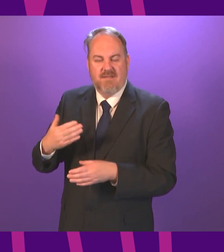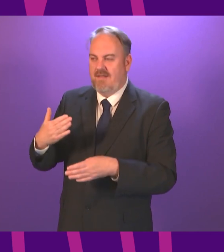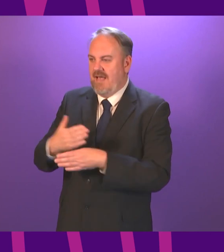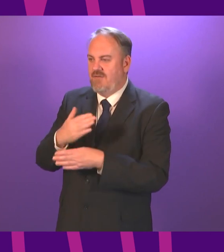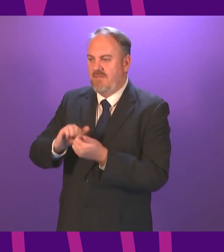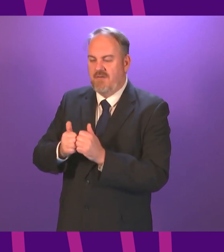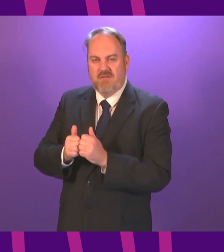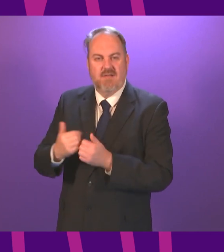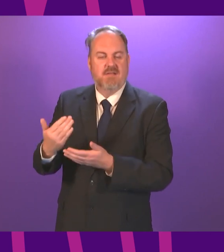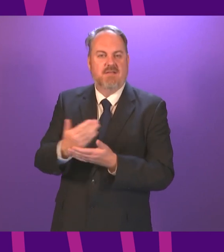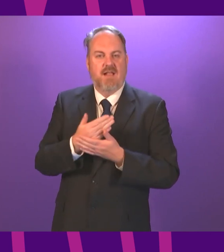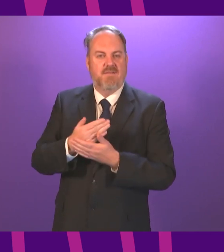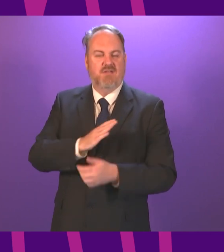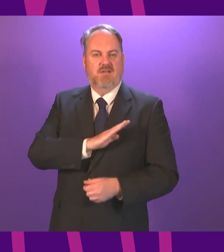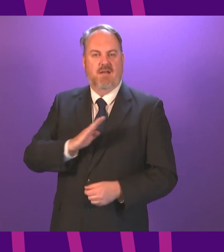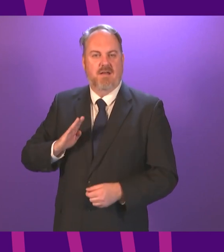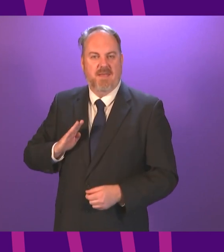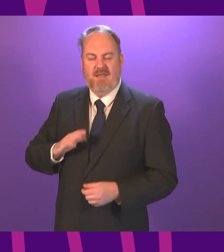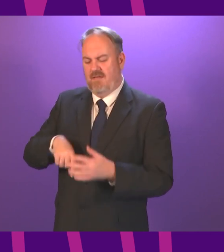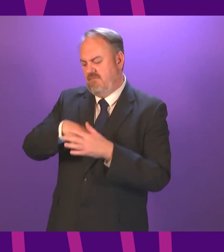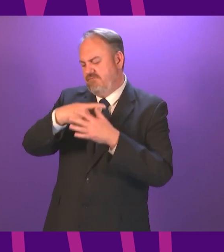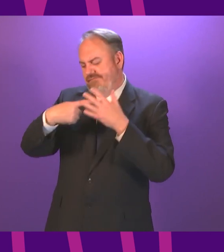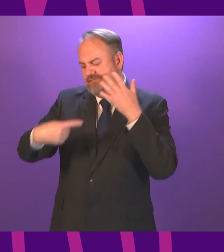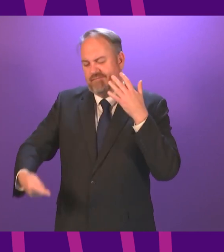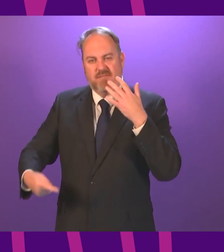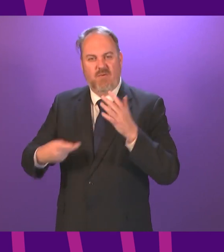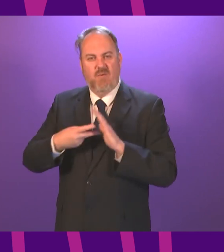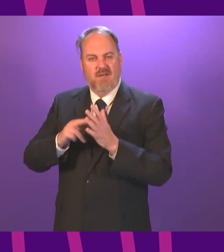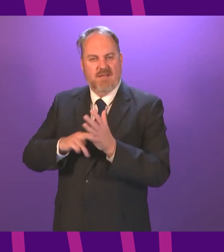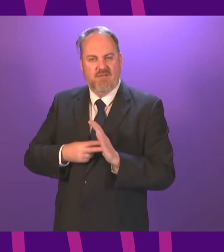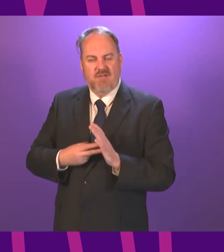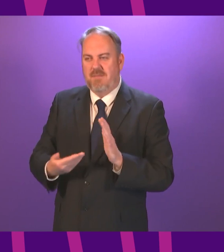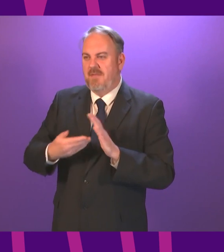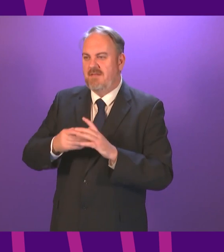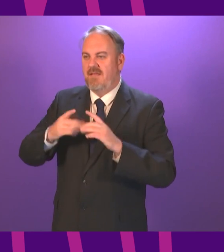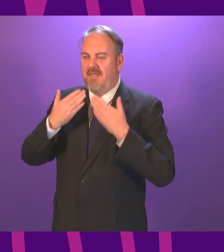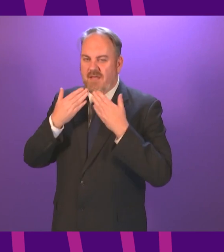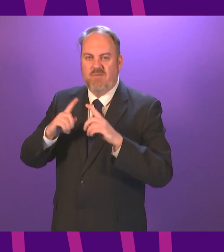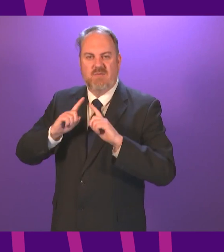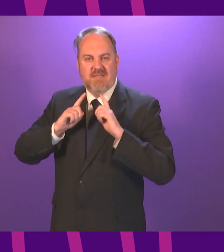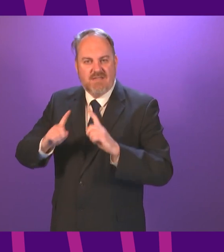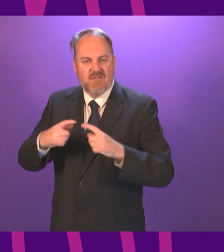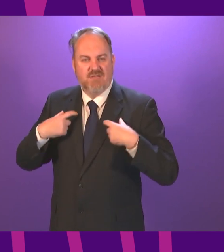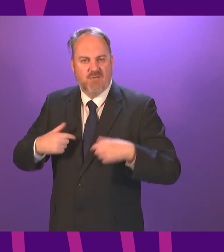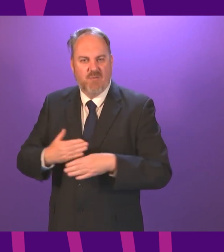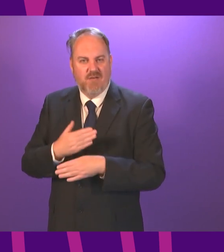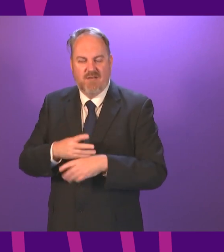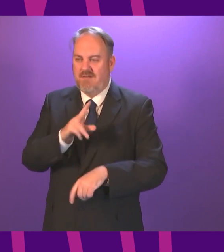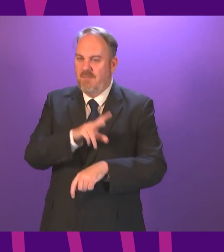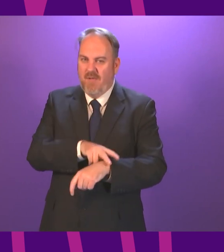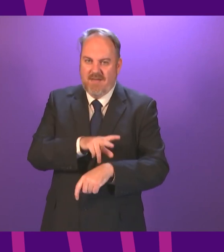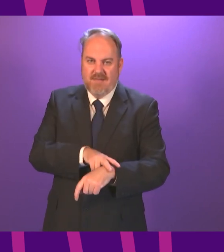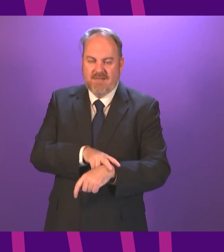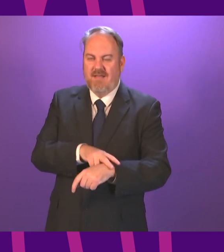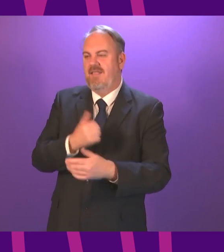The Salvation Army to name just a few but also our public sector workers our teachers social workers police and of course our